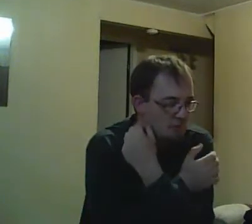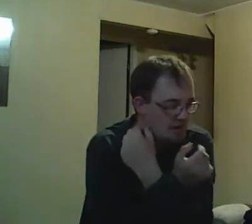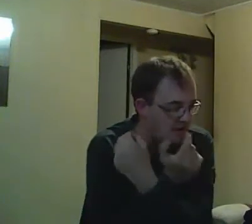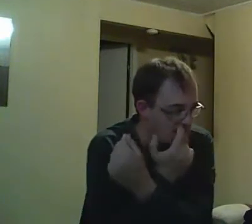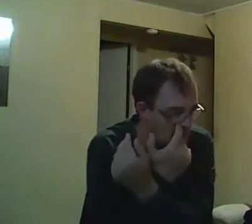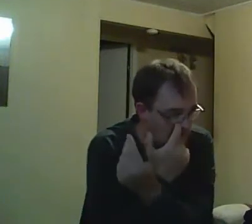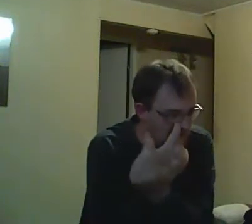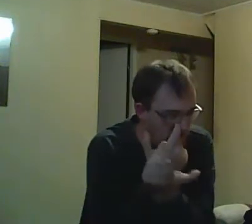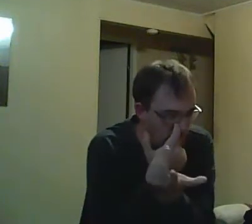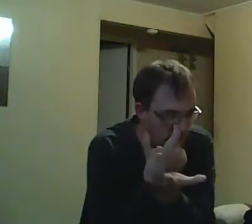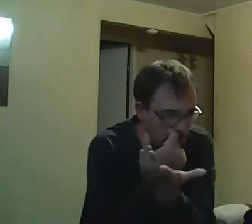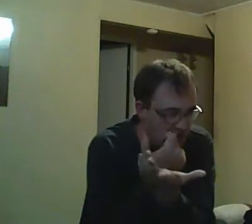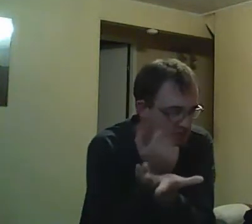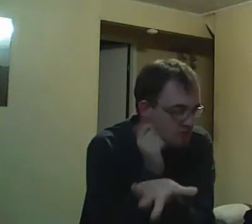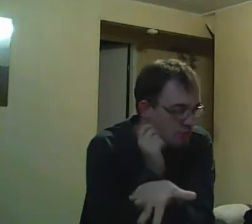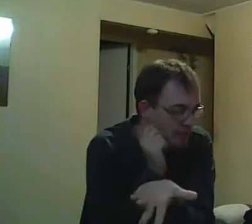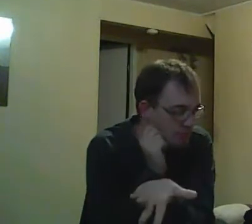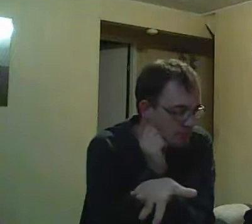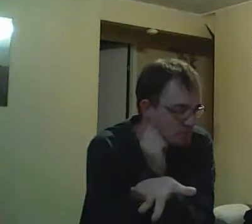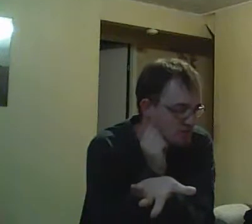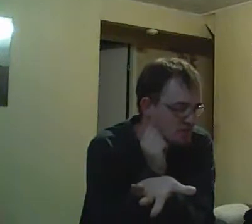someone else? And then we get that freeze frame.